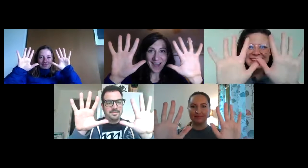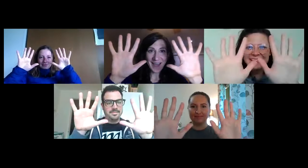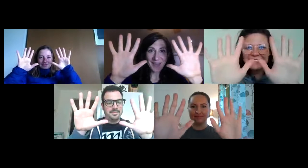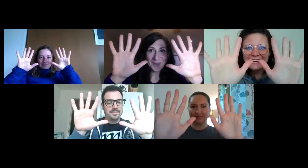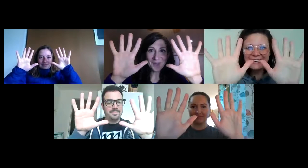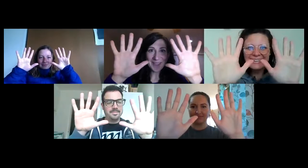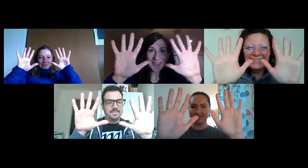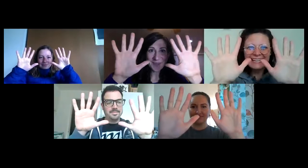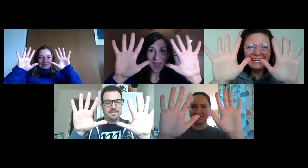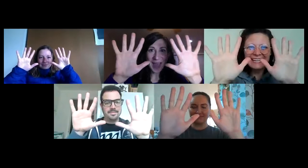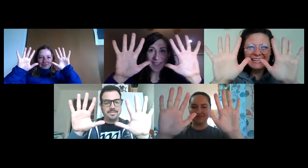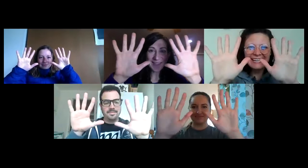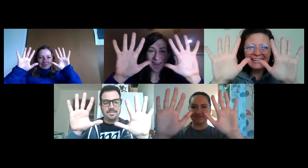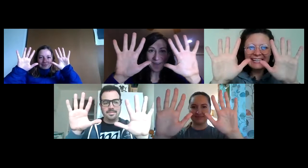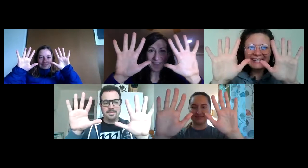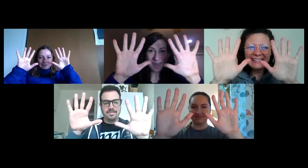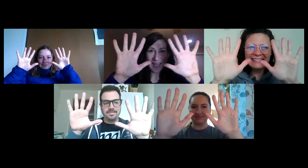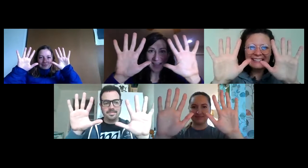I'm going to pass it off to Mikayla.